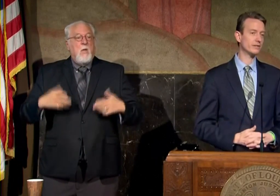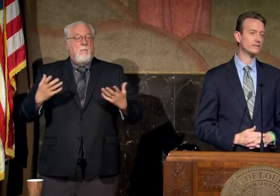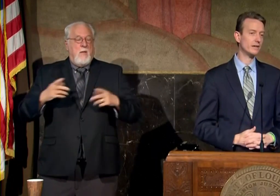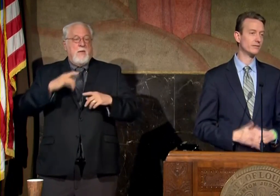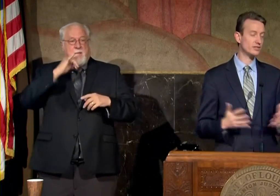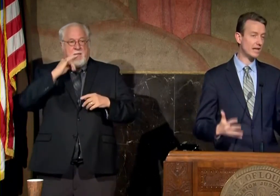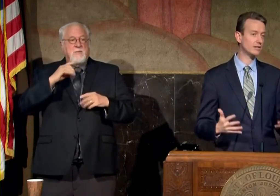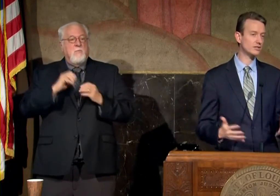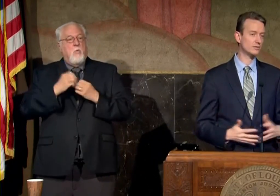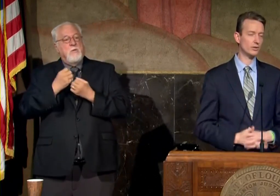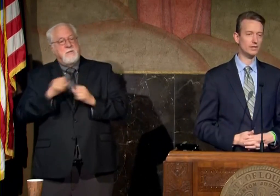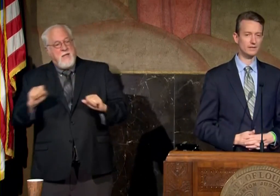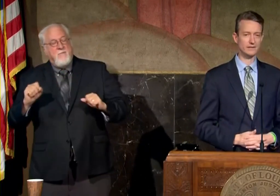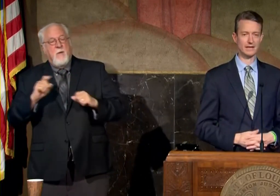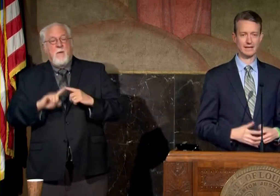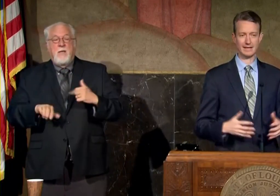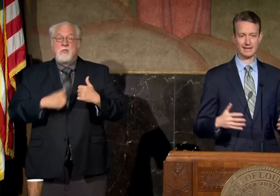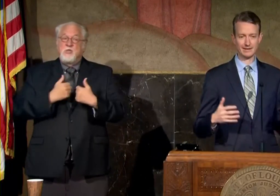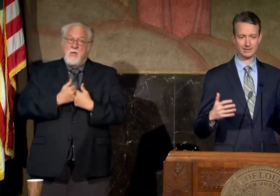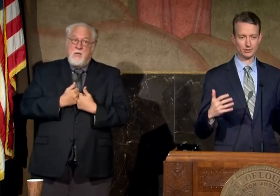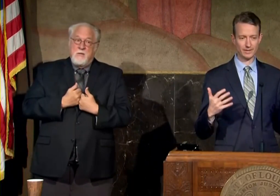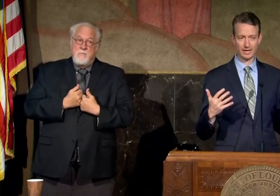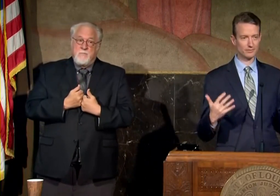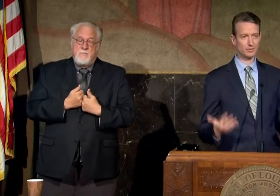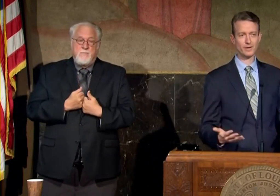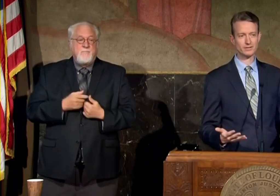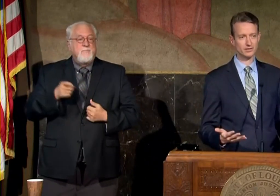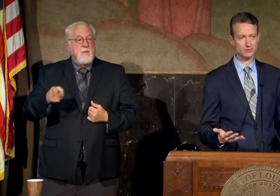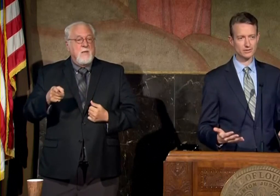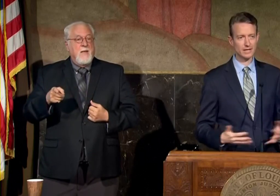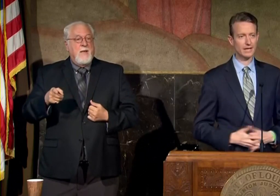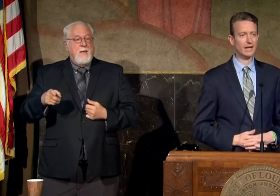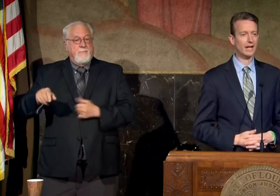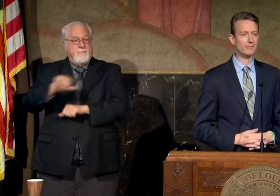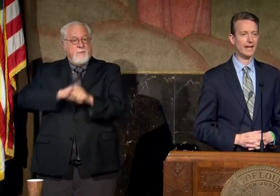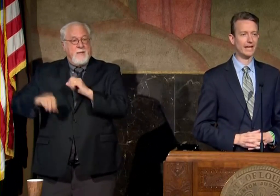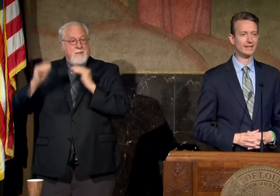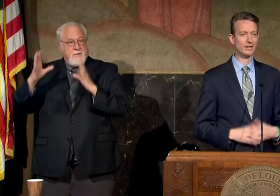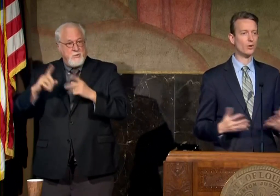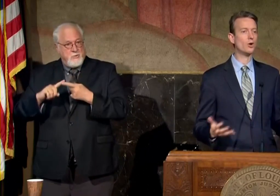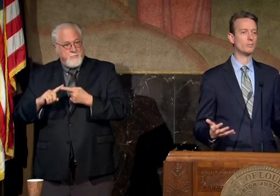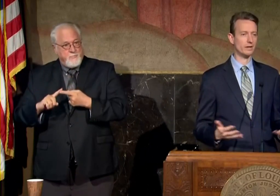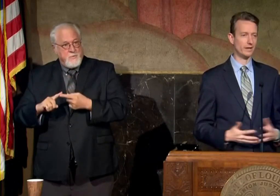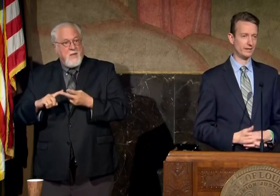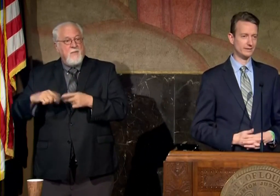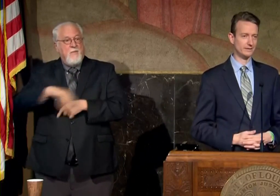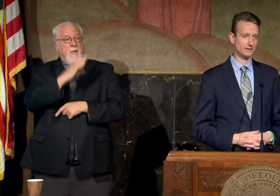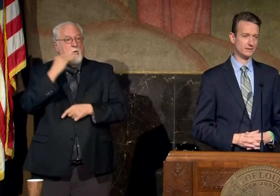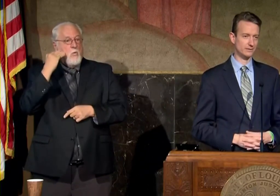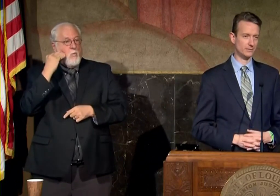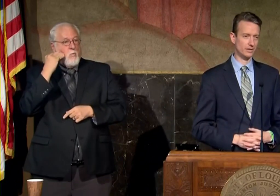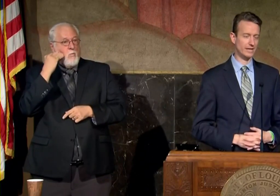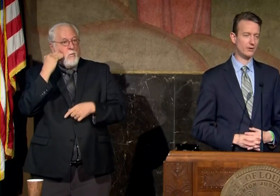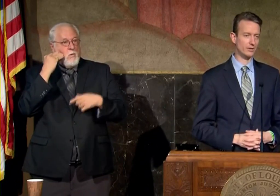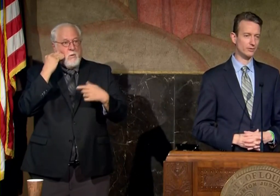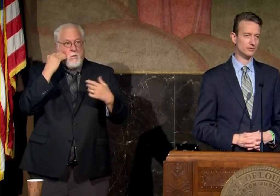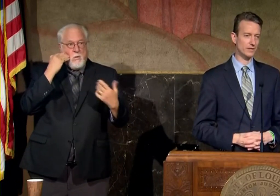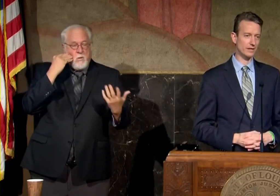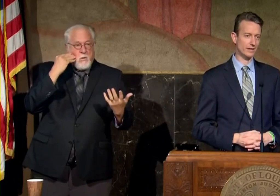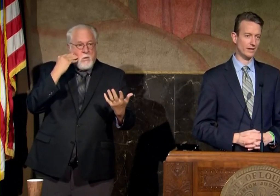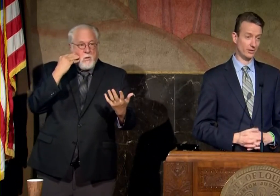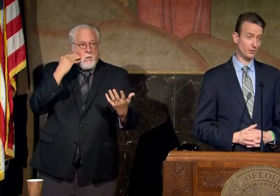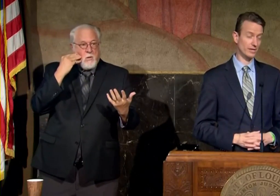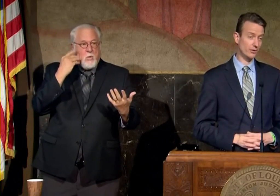are probably safe the challenge as you noted is uh you know they have to be around teachers um and they go home uh to to uh caregivers